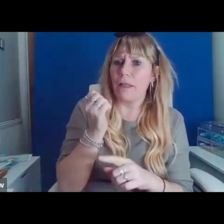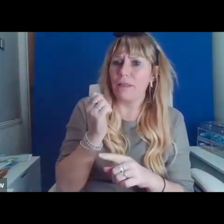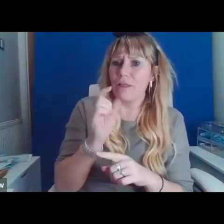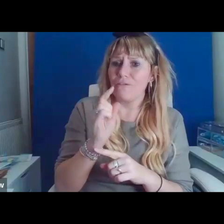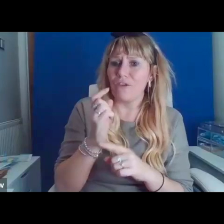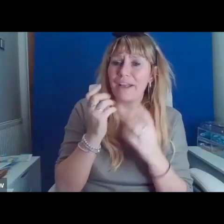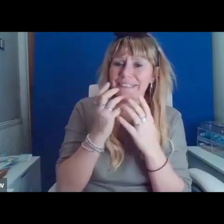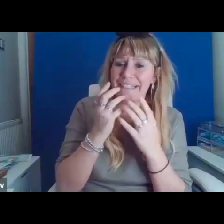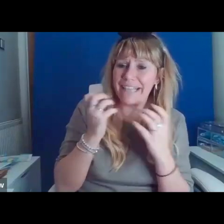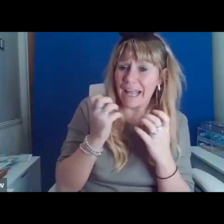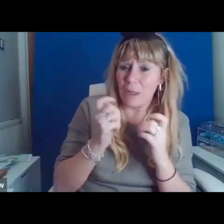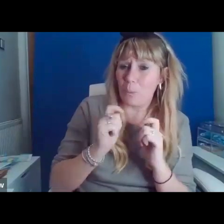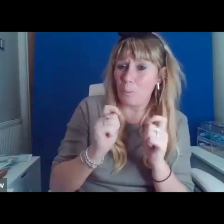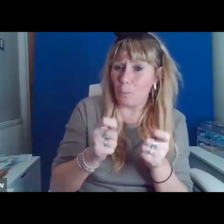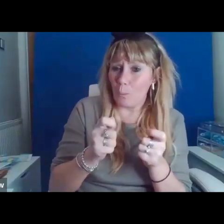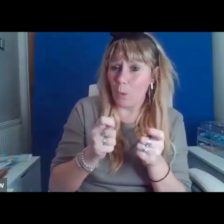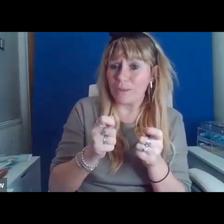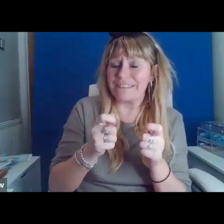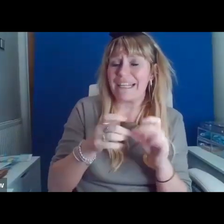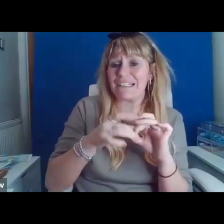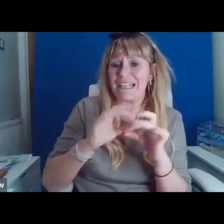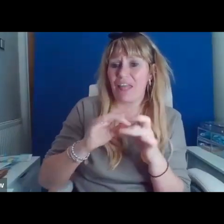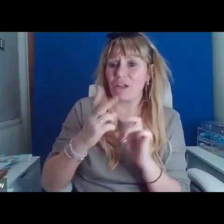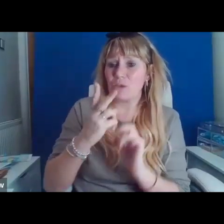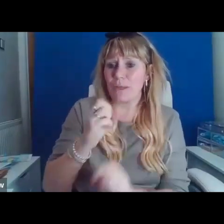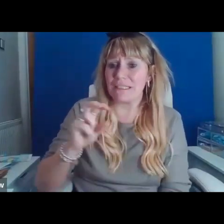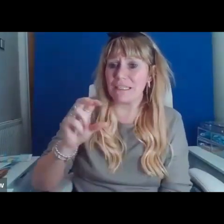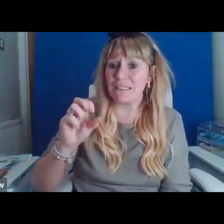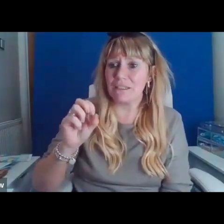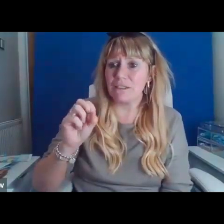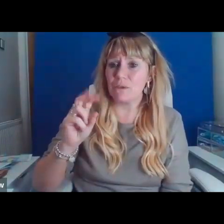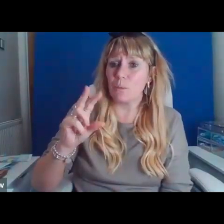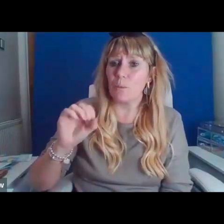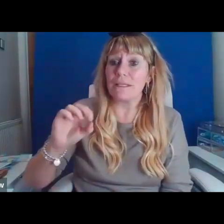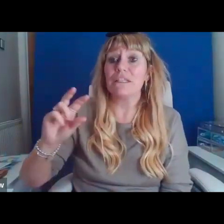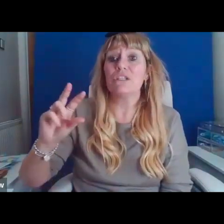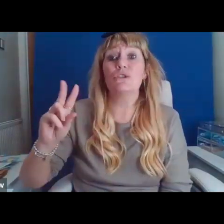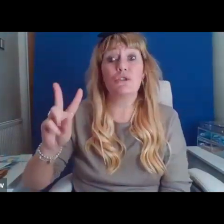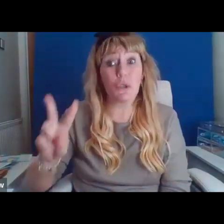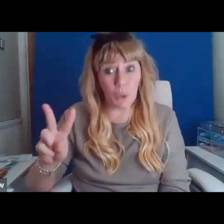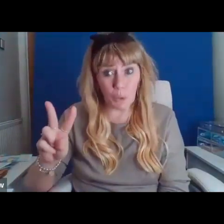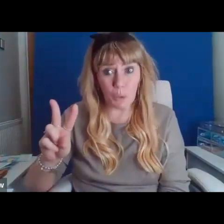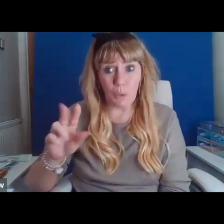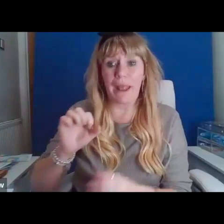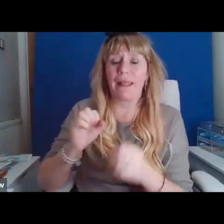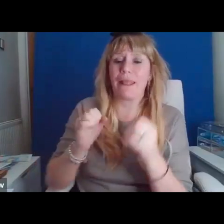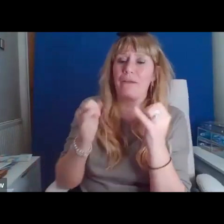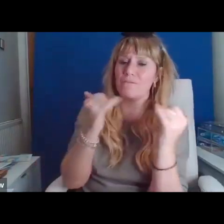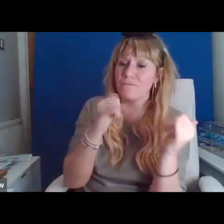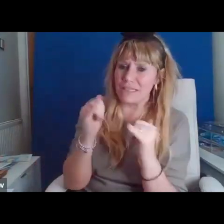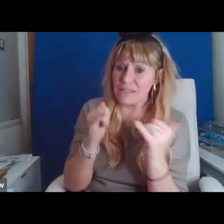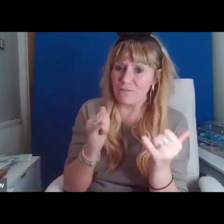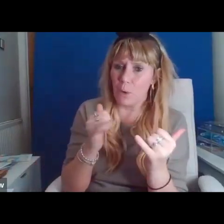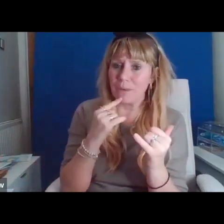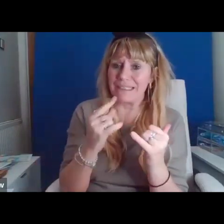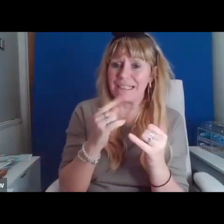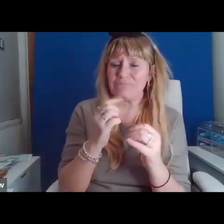Disability Film Festival. Rhianna describes themselves as a trauma poet keeping it light.